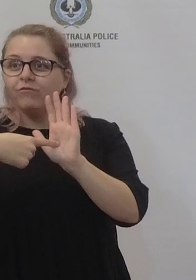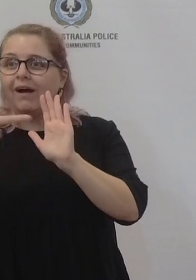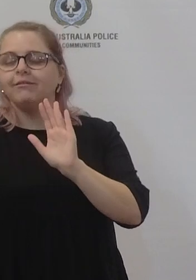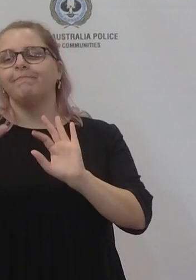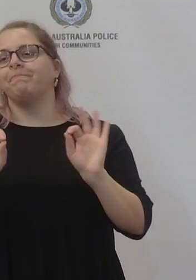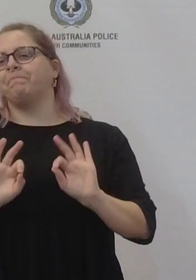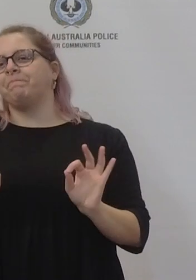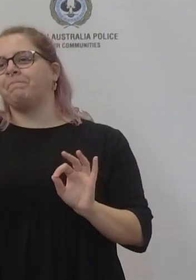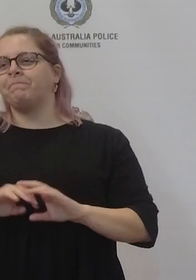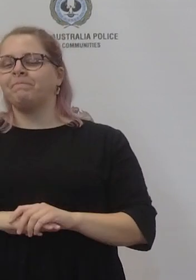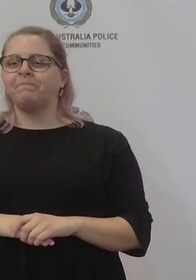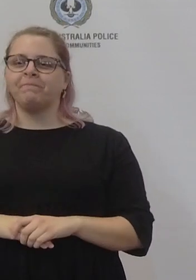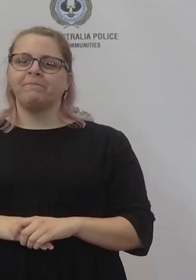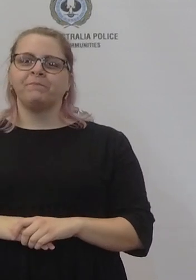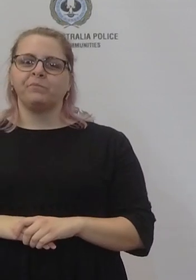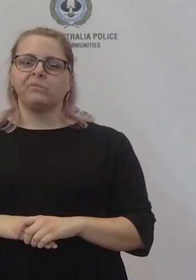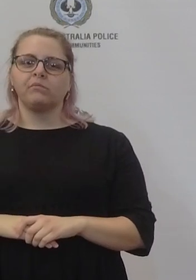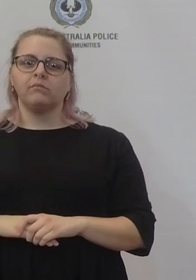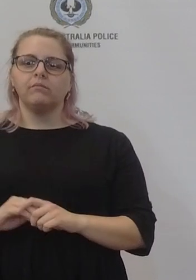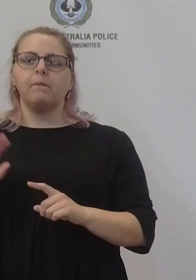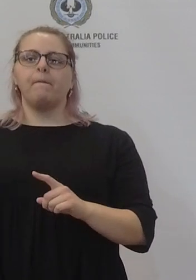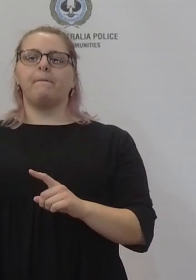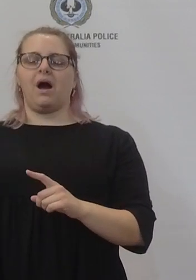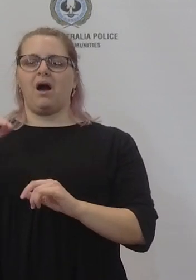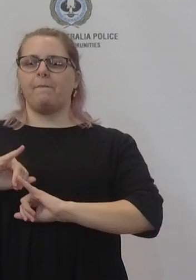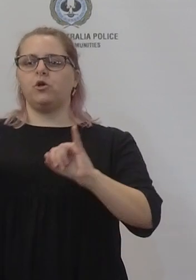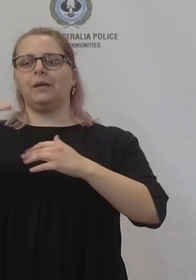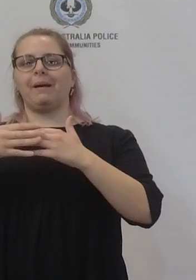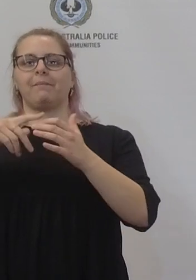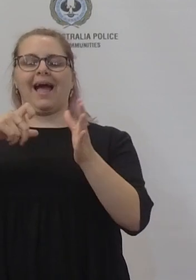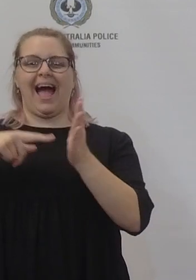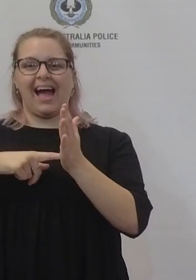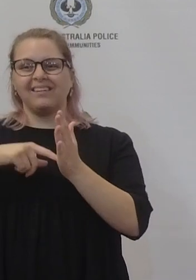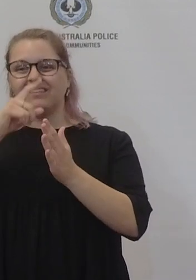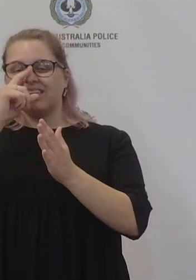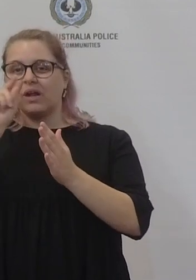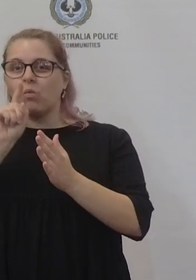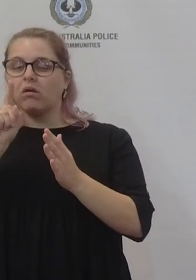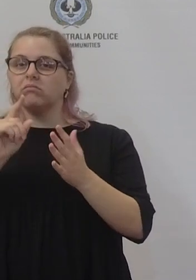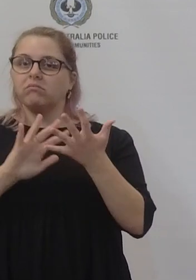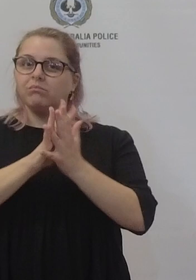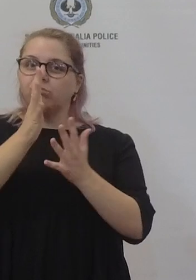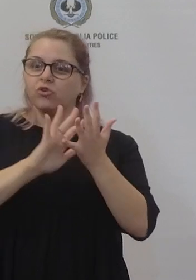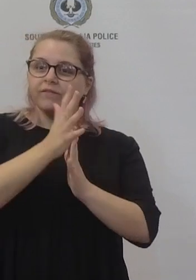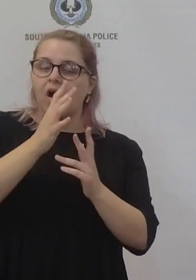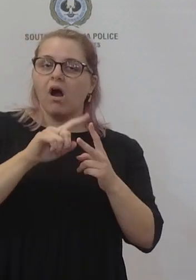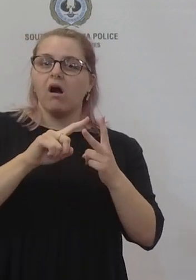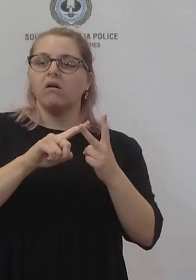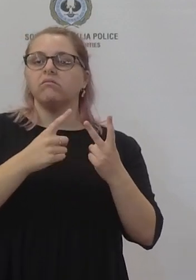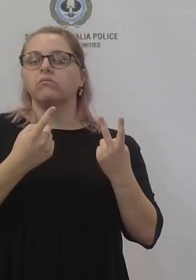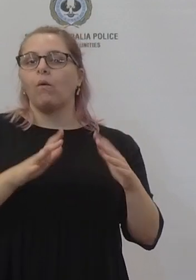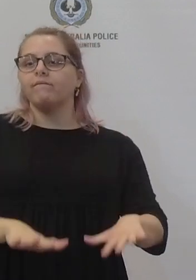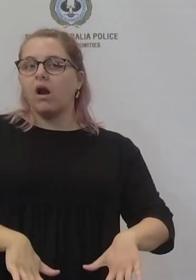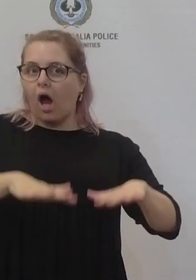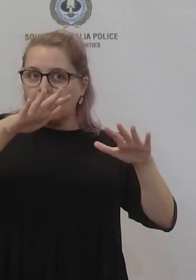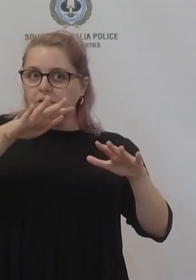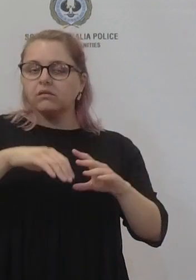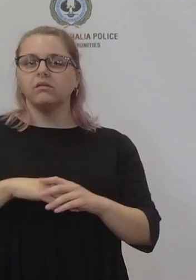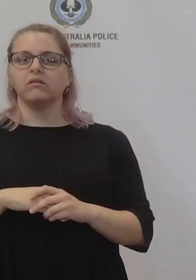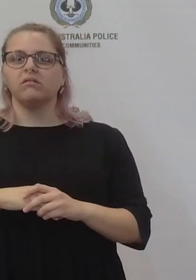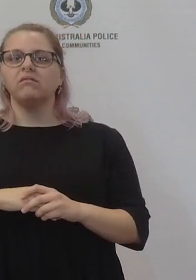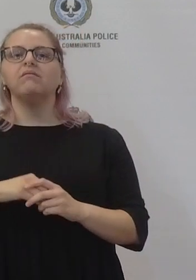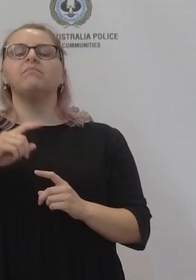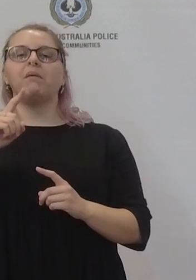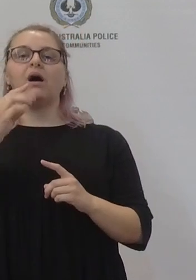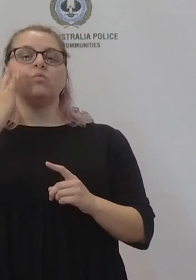is previously been used for bushfires or for recent floods but never for as long as in this situation with